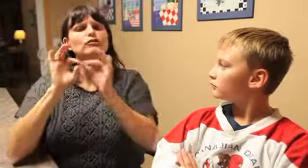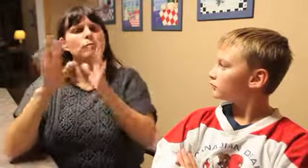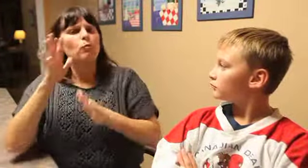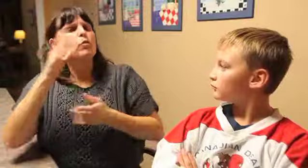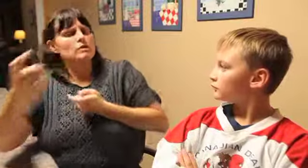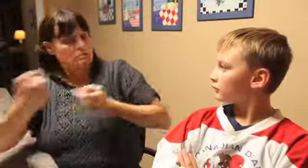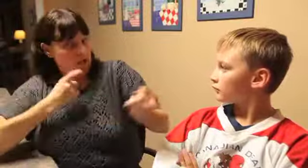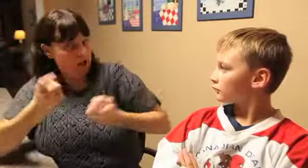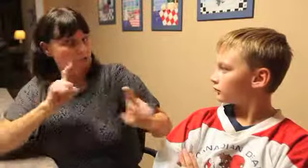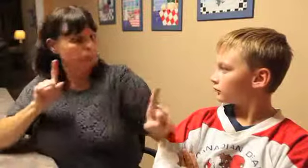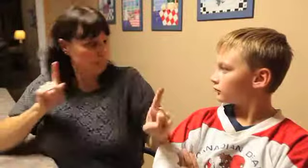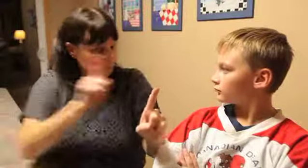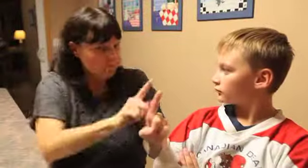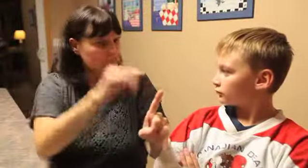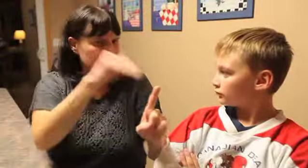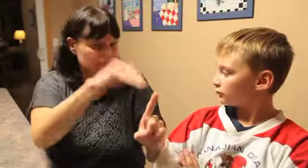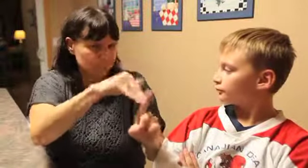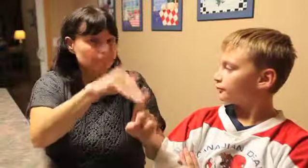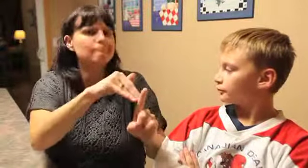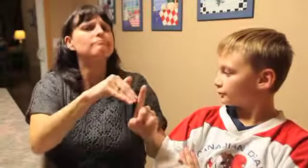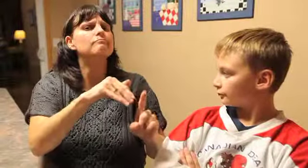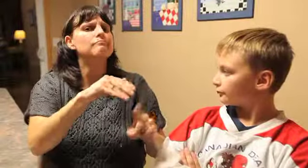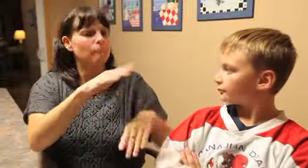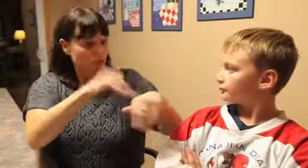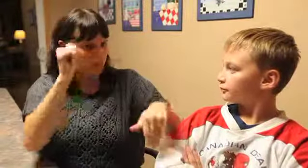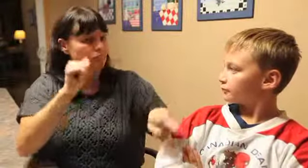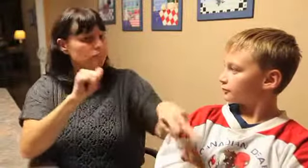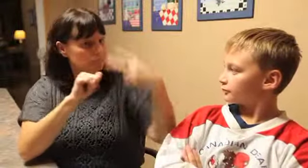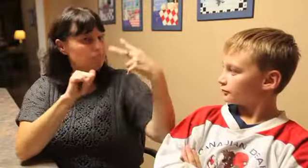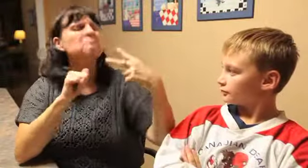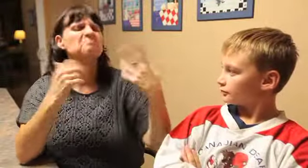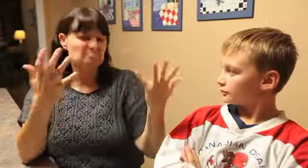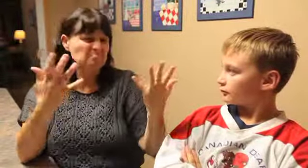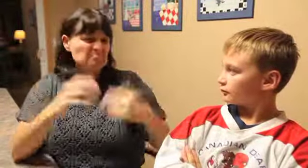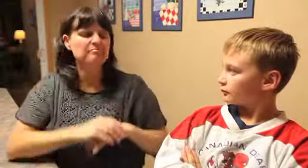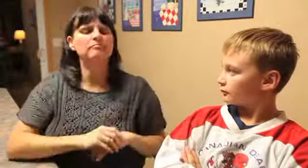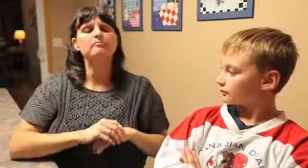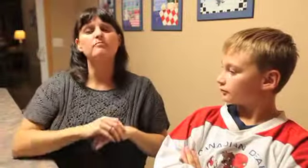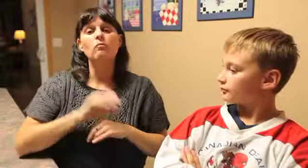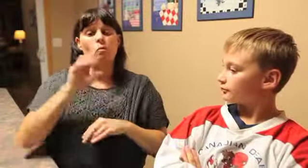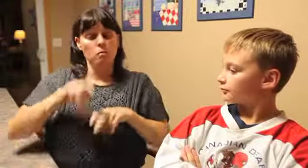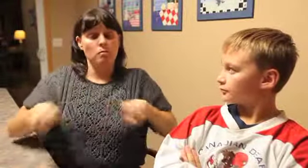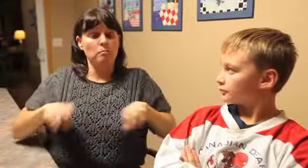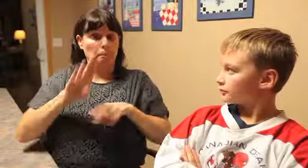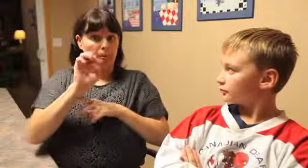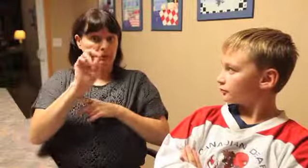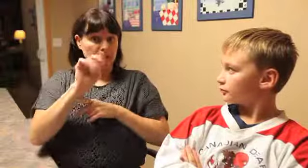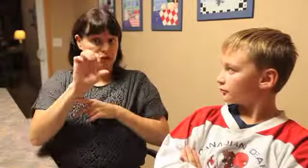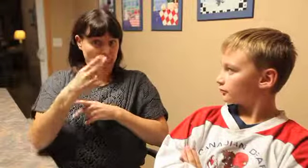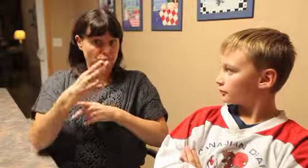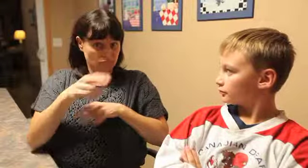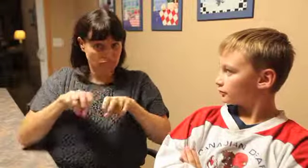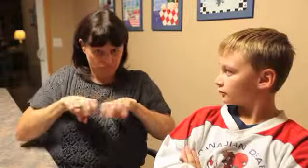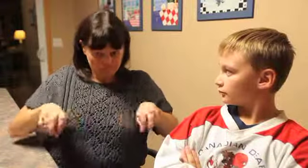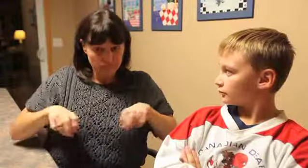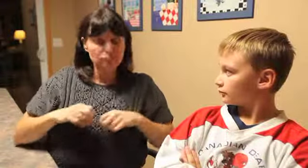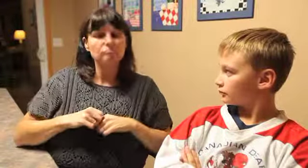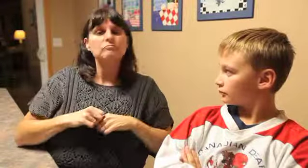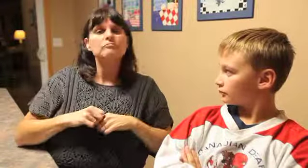drills if there was any reason that they needed to call Tylo then the interpreter would skate over to Tylo and get his attention